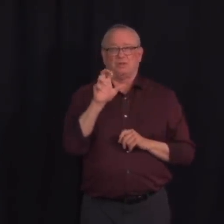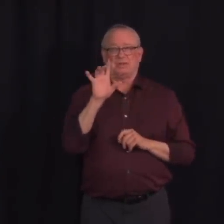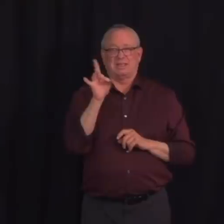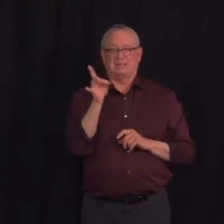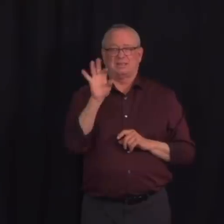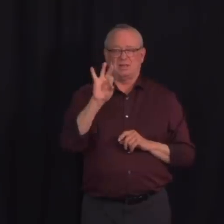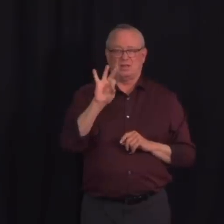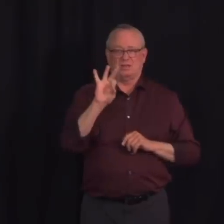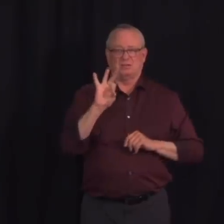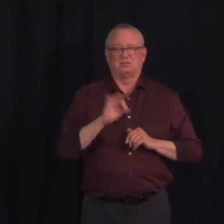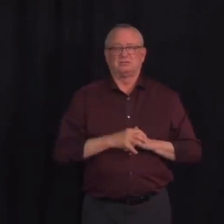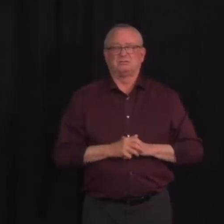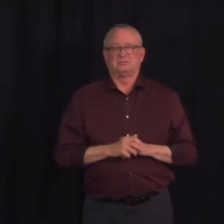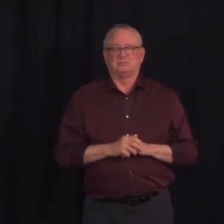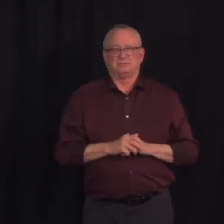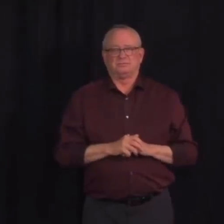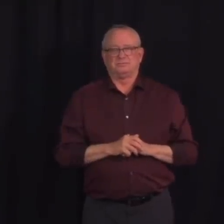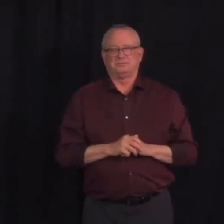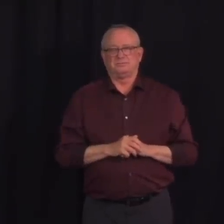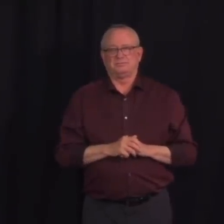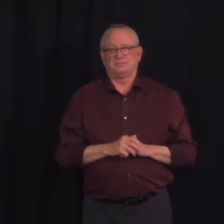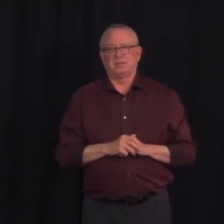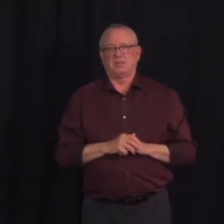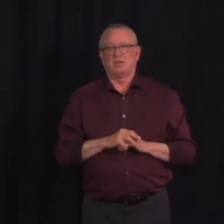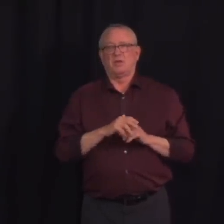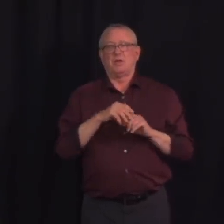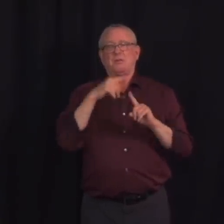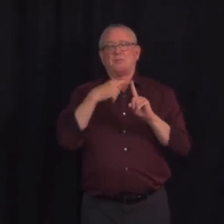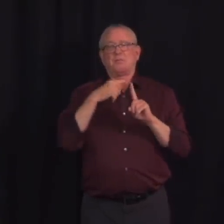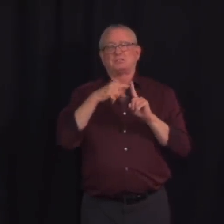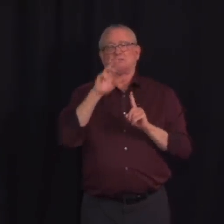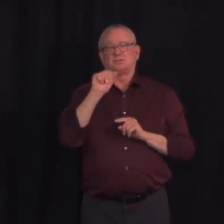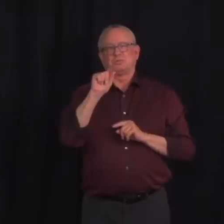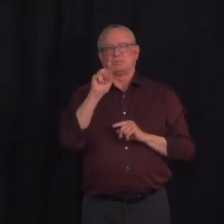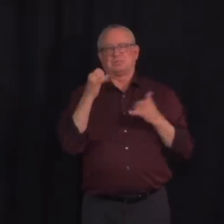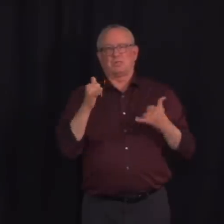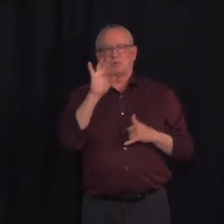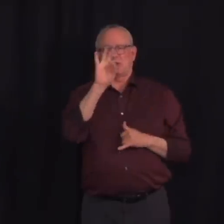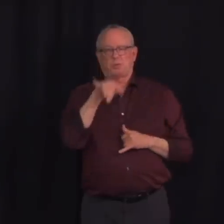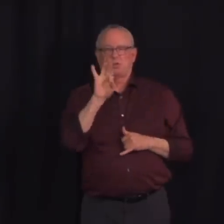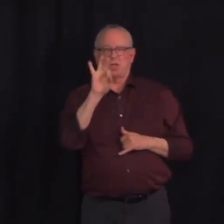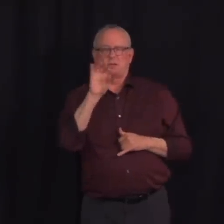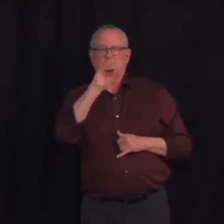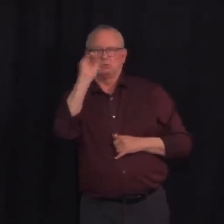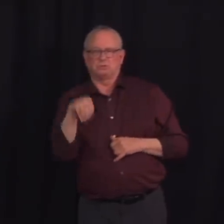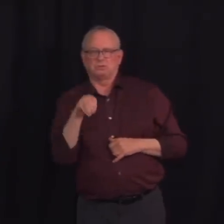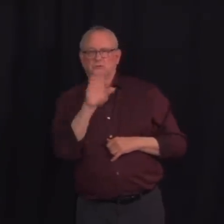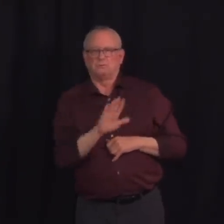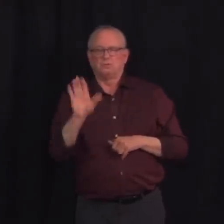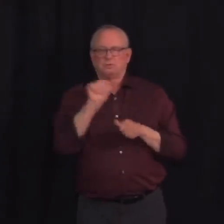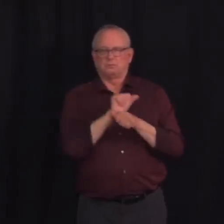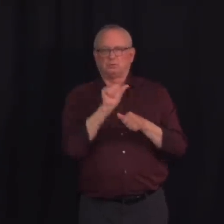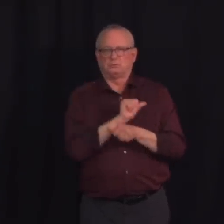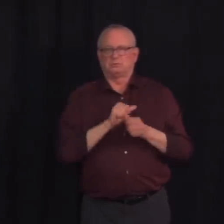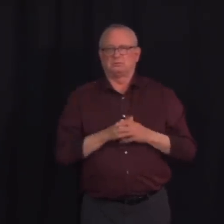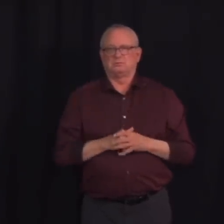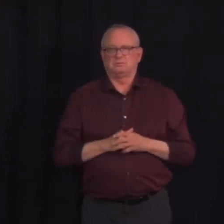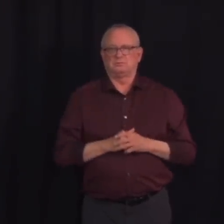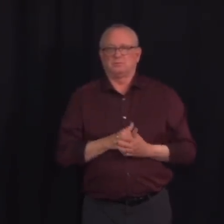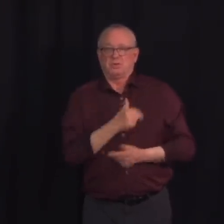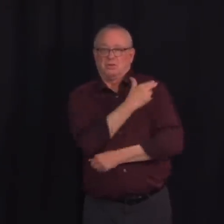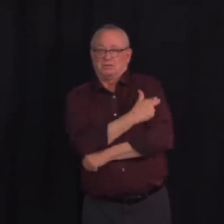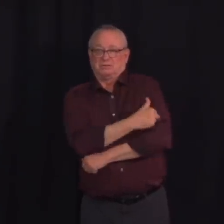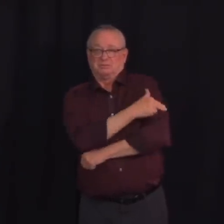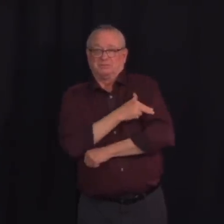565 people in hospital being treated for COVID-19, including 158 in the ICU.